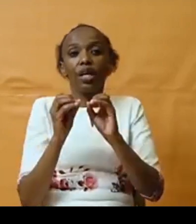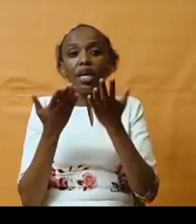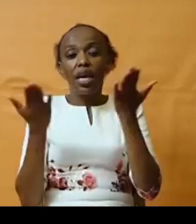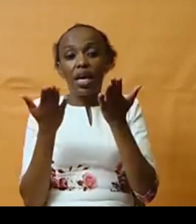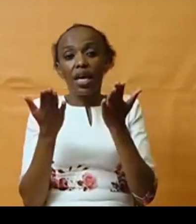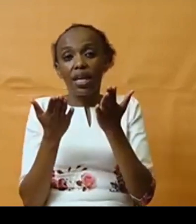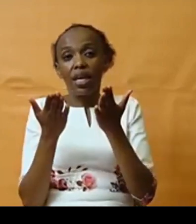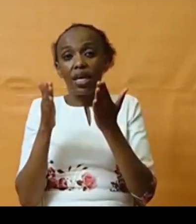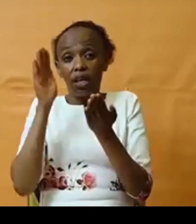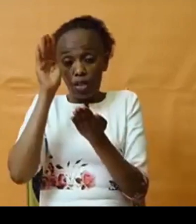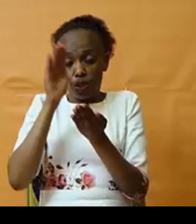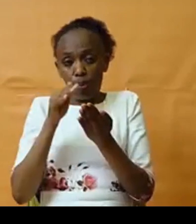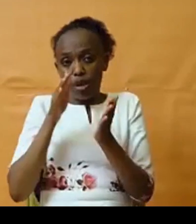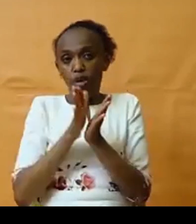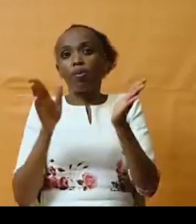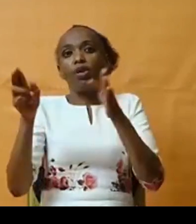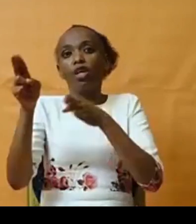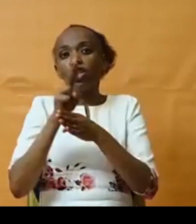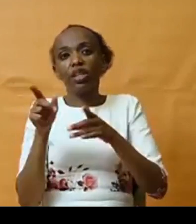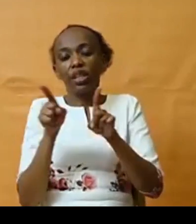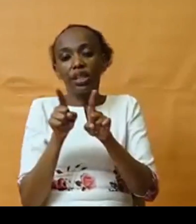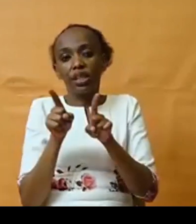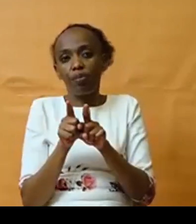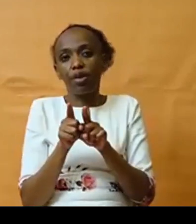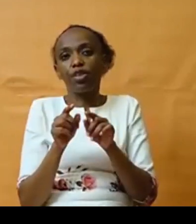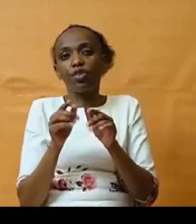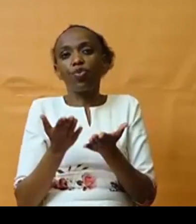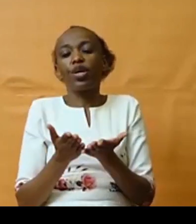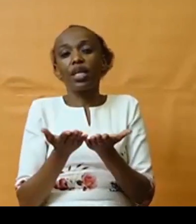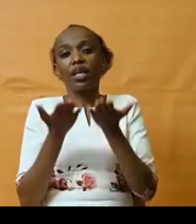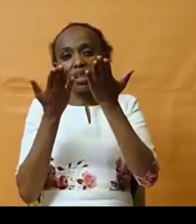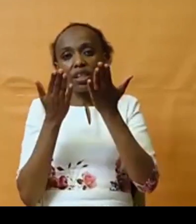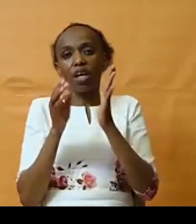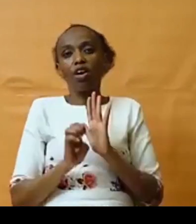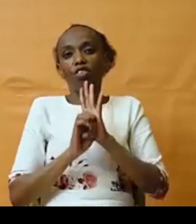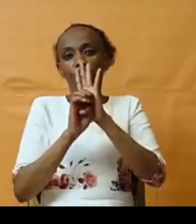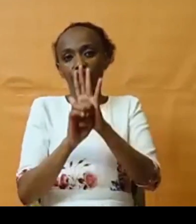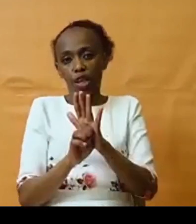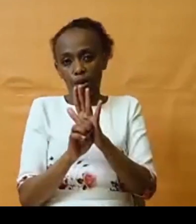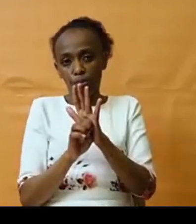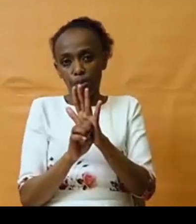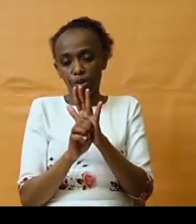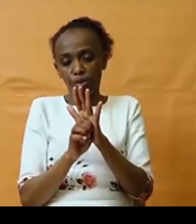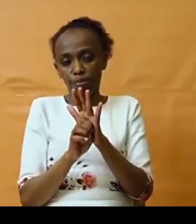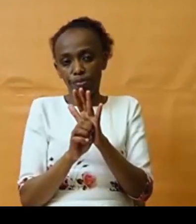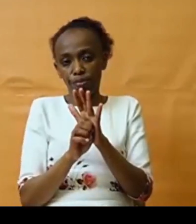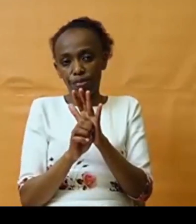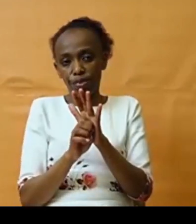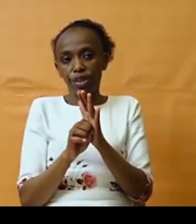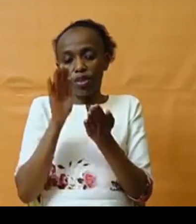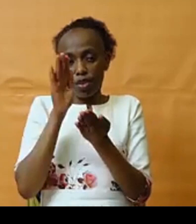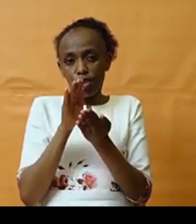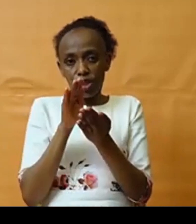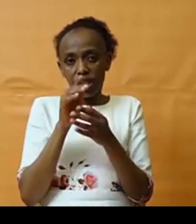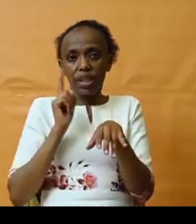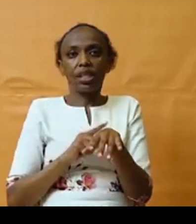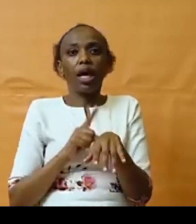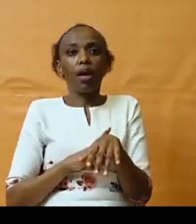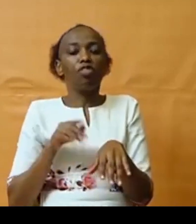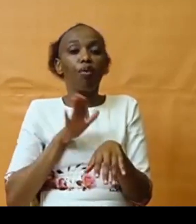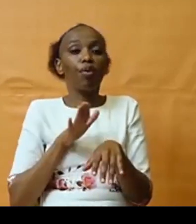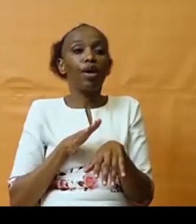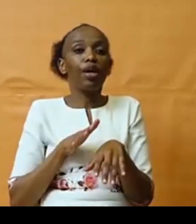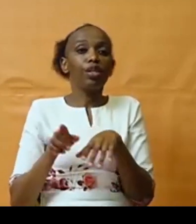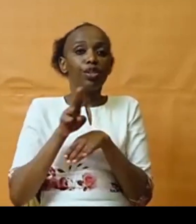really going to increase, for example, unpaid care work, reducing time for women to spend in